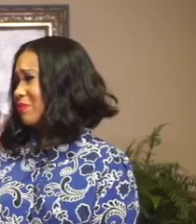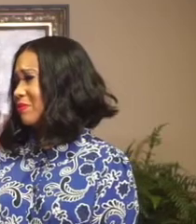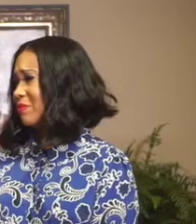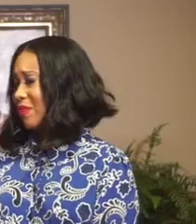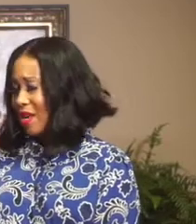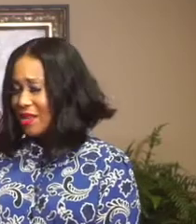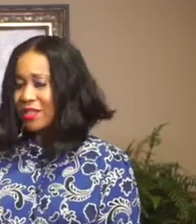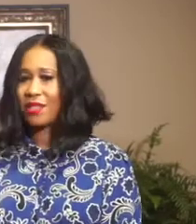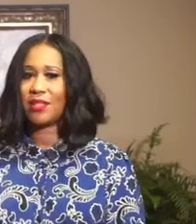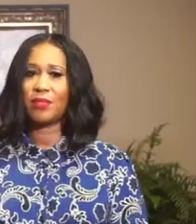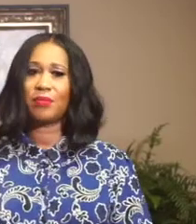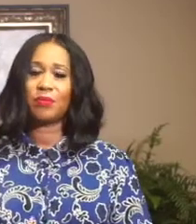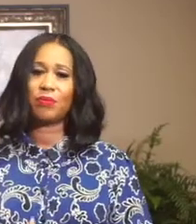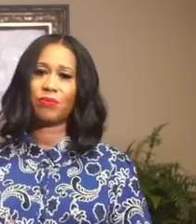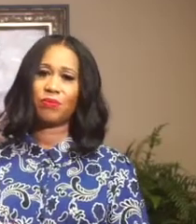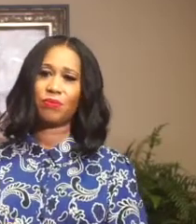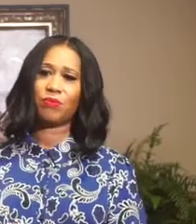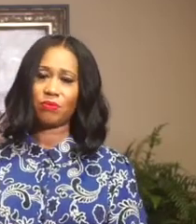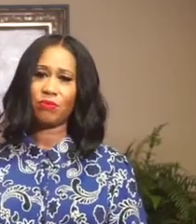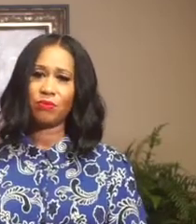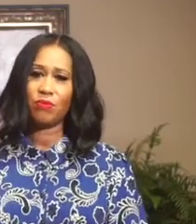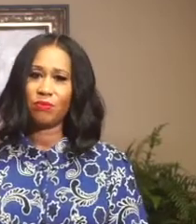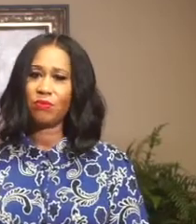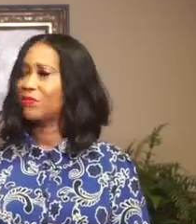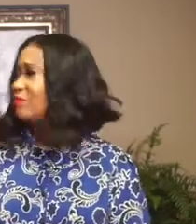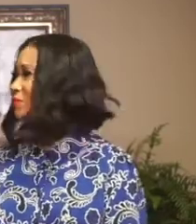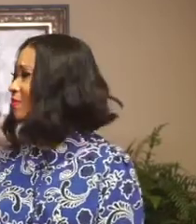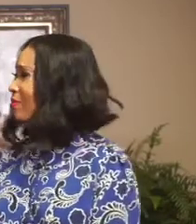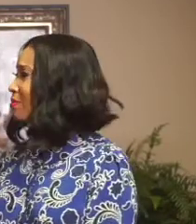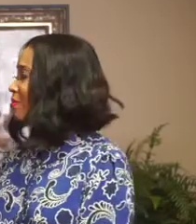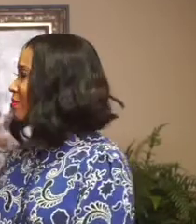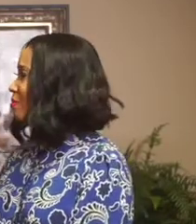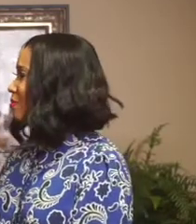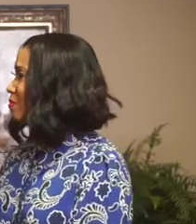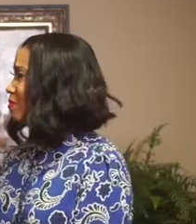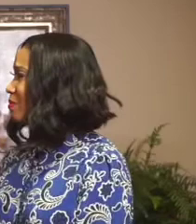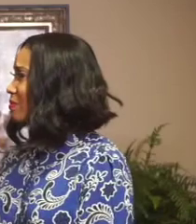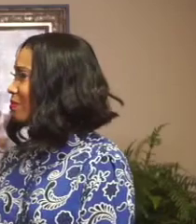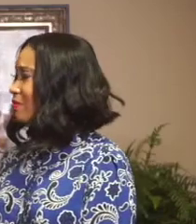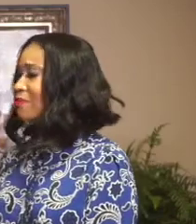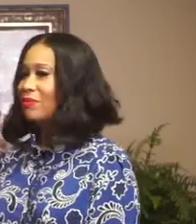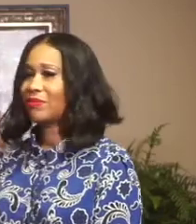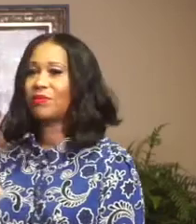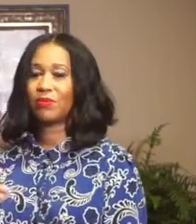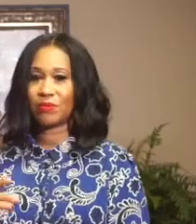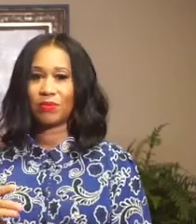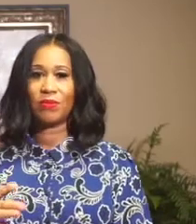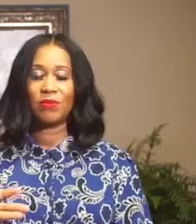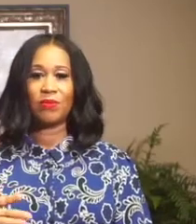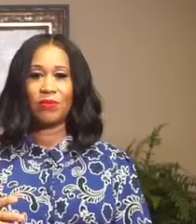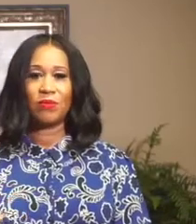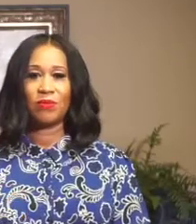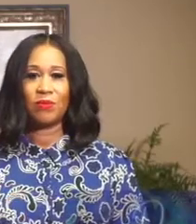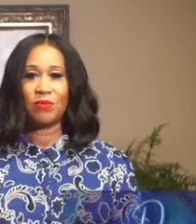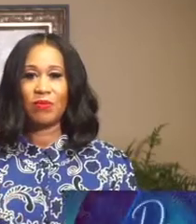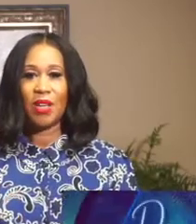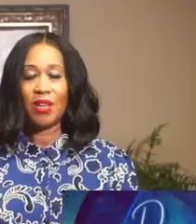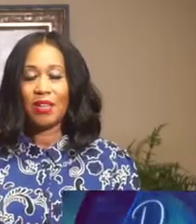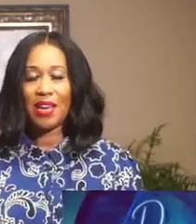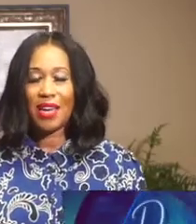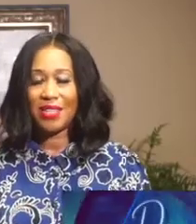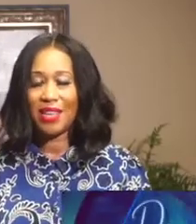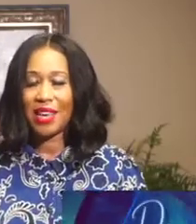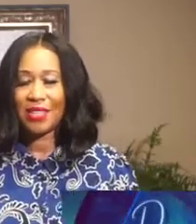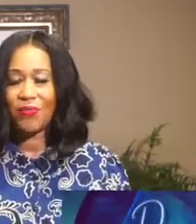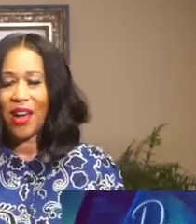our faith with someone that's watching right now. Will you pray for these sisters and brothers that have connected to this broadcast?